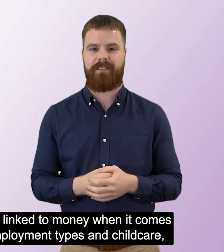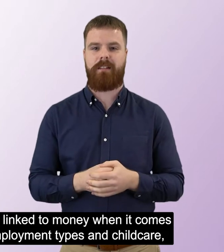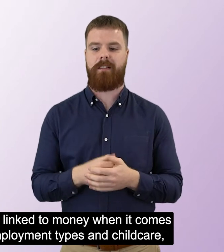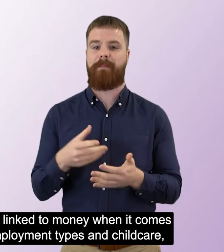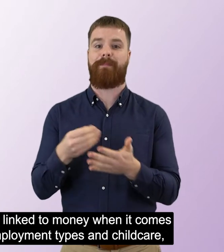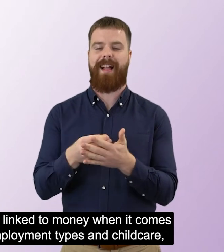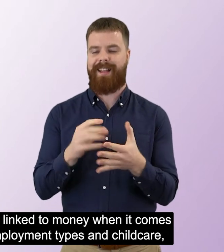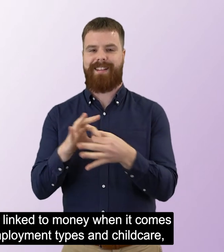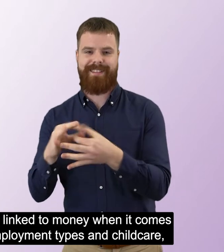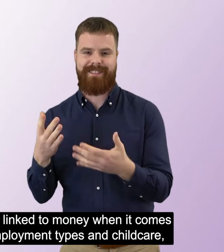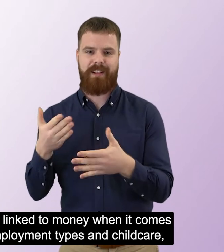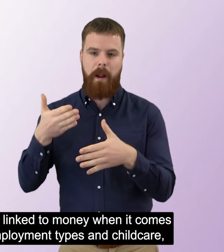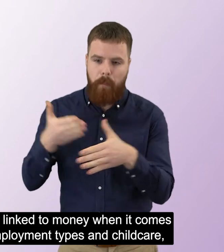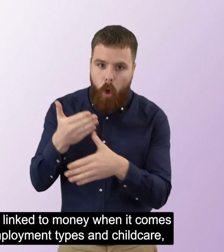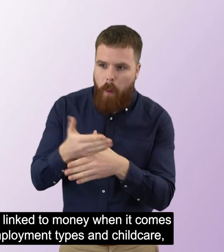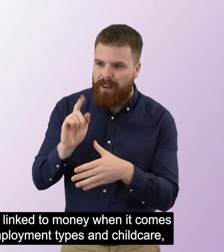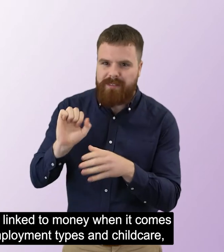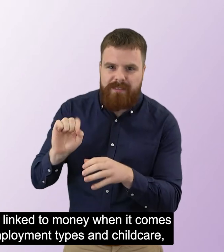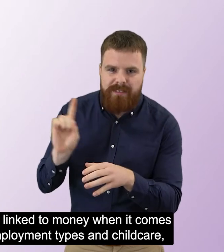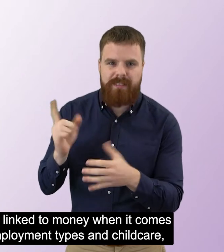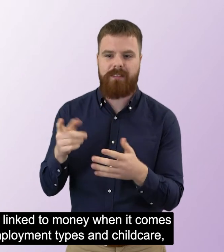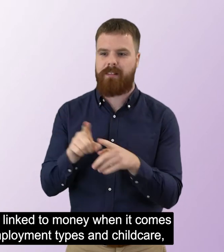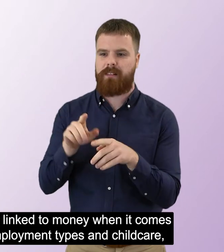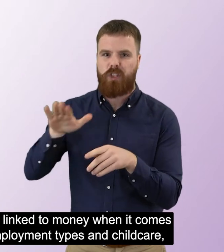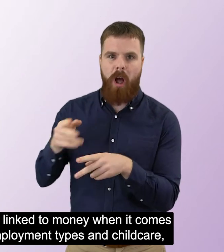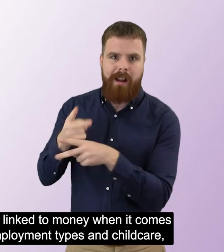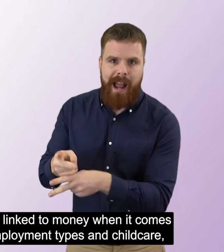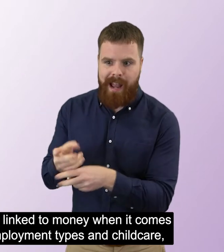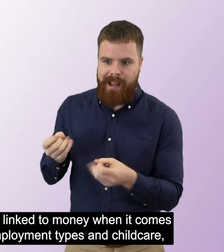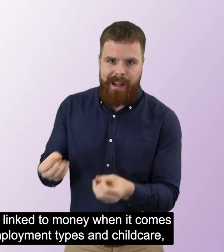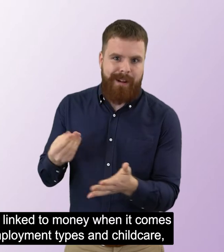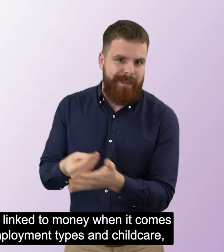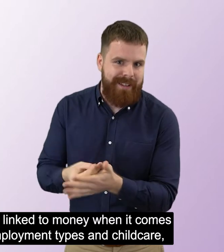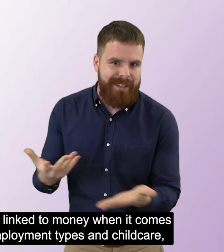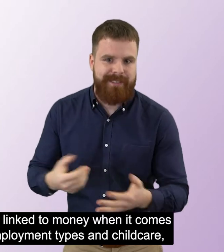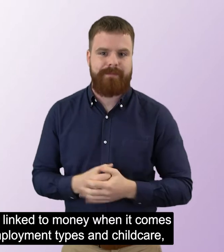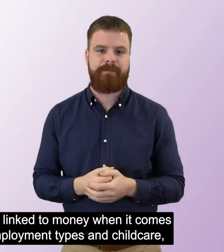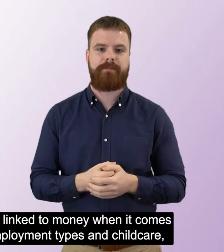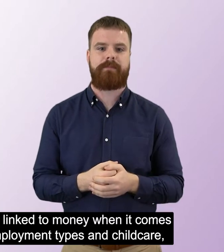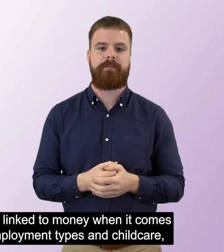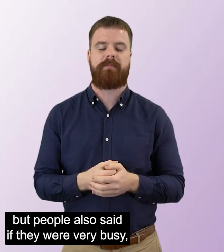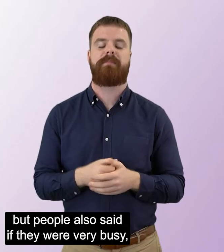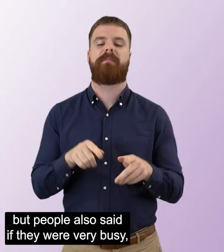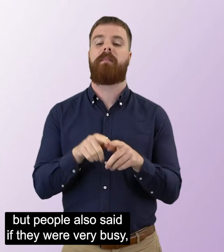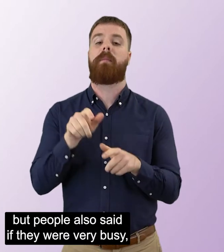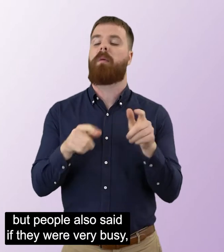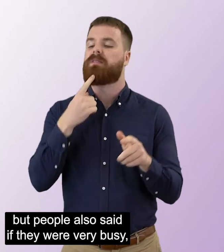This is linked to money when it comes to employment types and childcare, but people also said, if they were very busy,